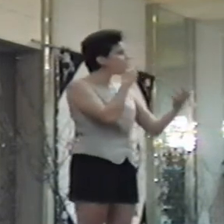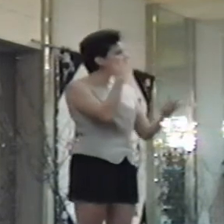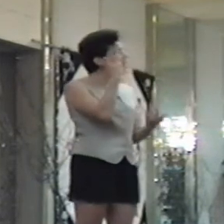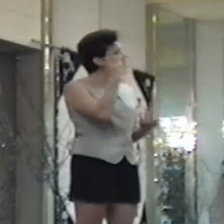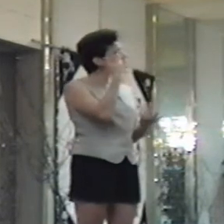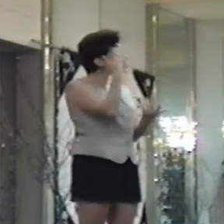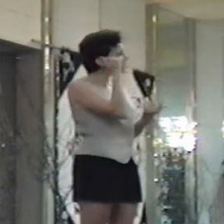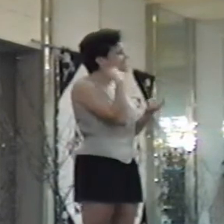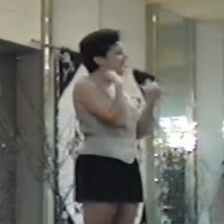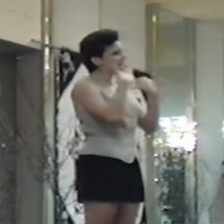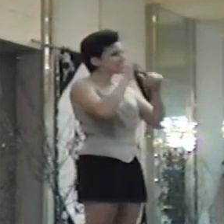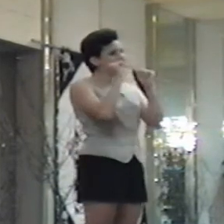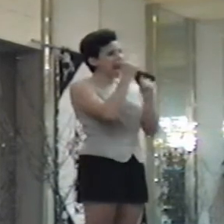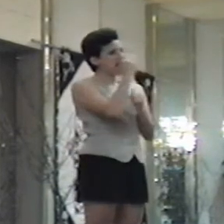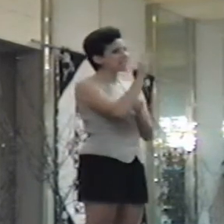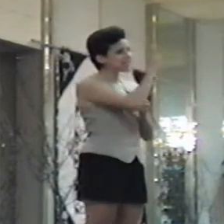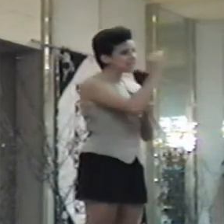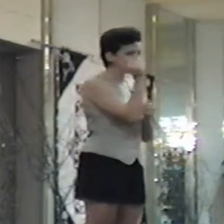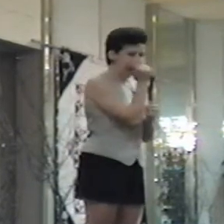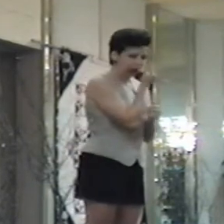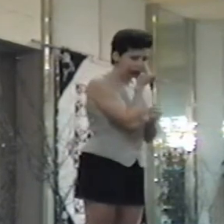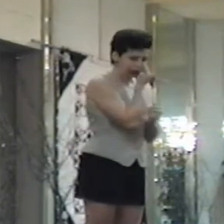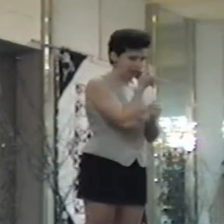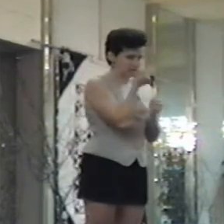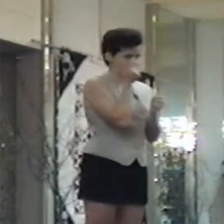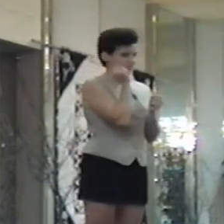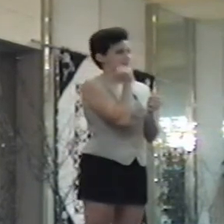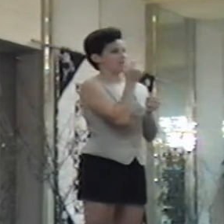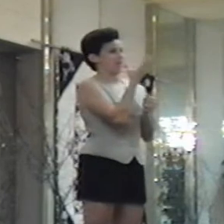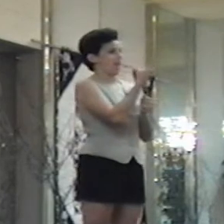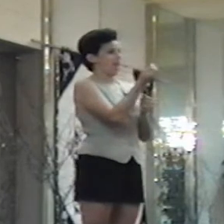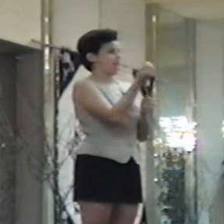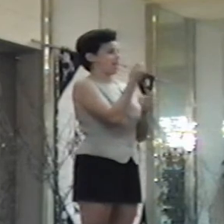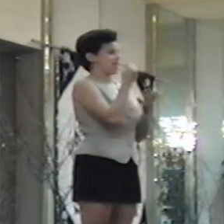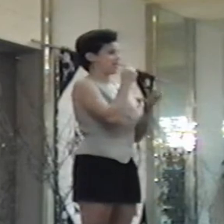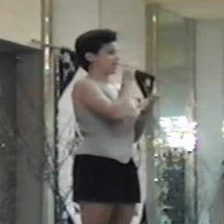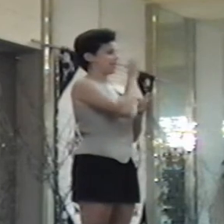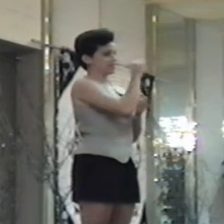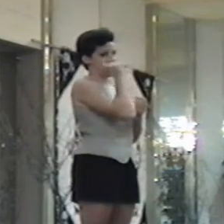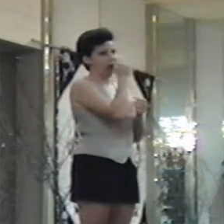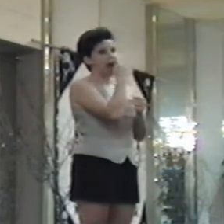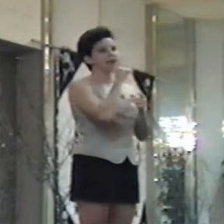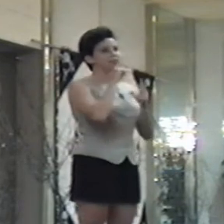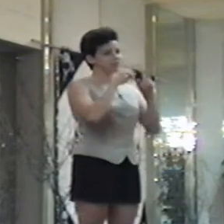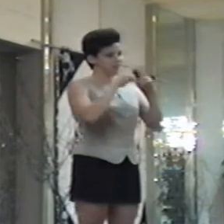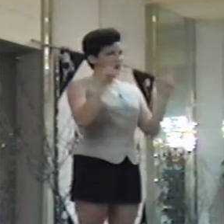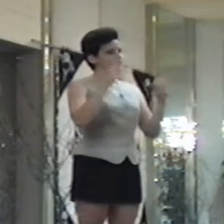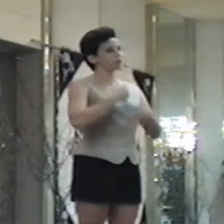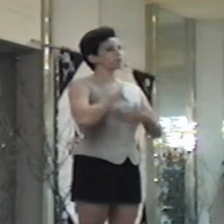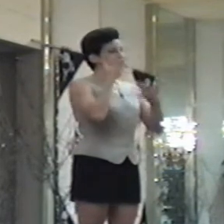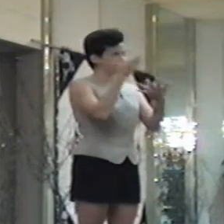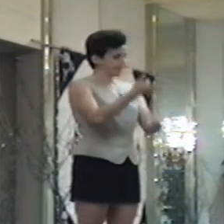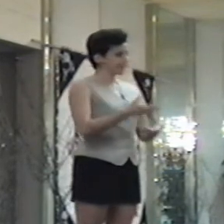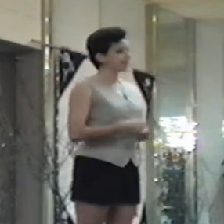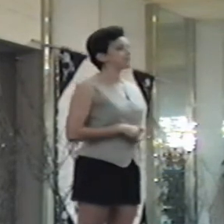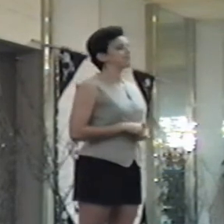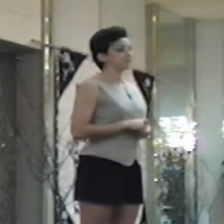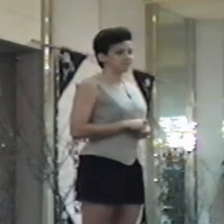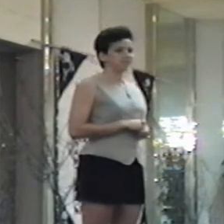relationship. Because I still could see his eyes. And his eyes are very expressive.